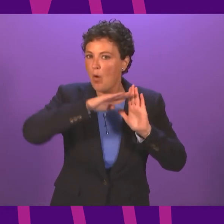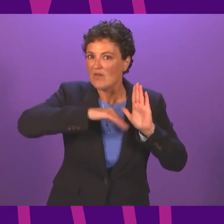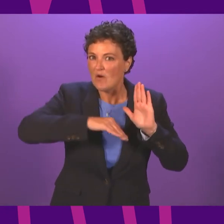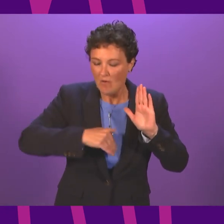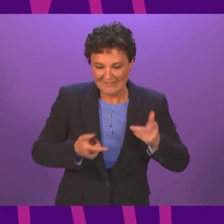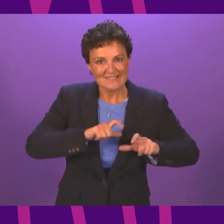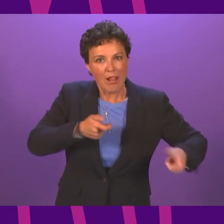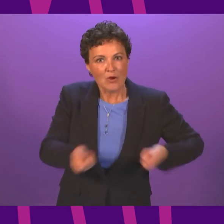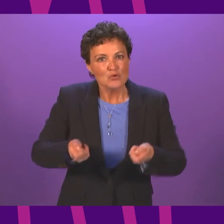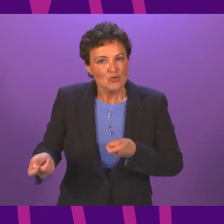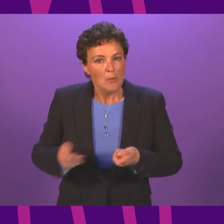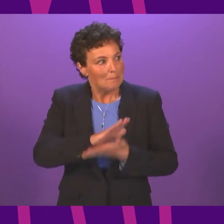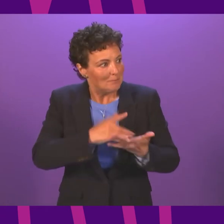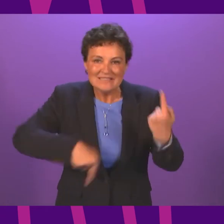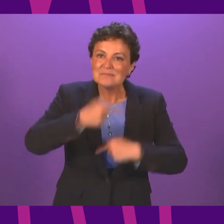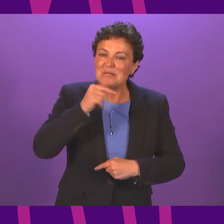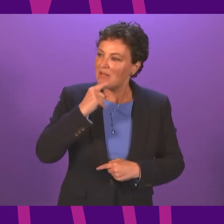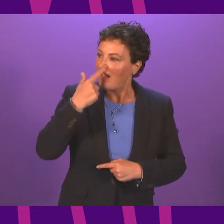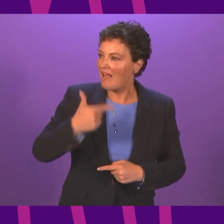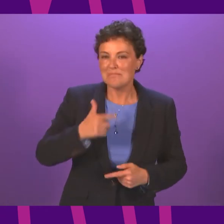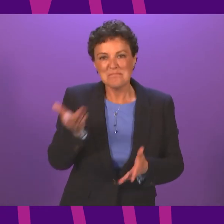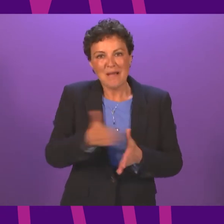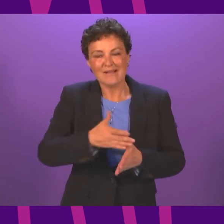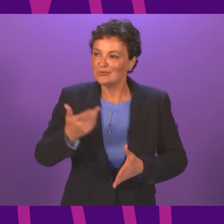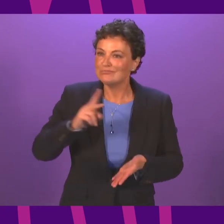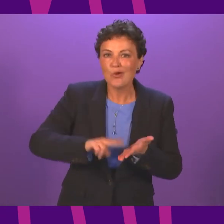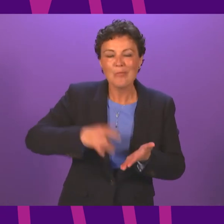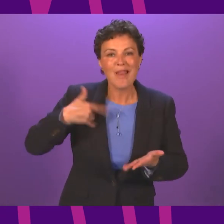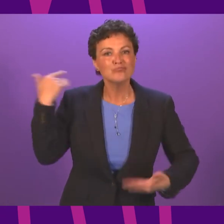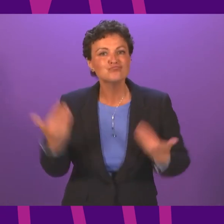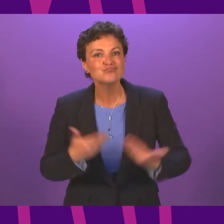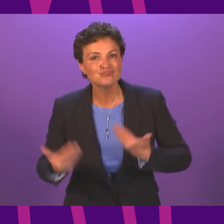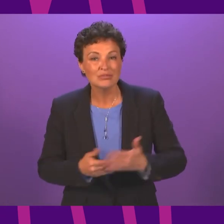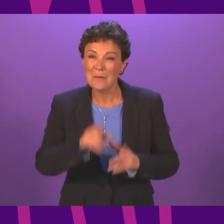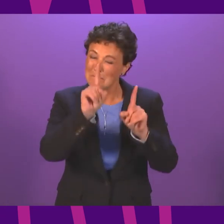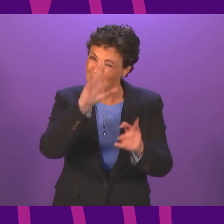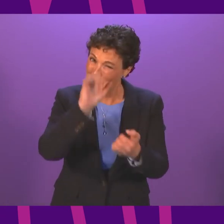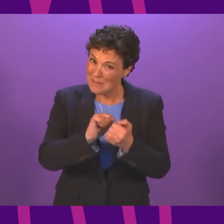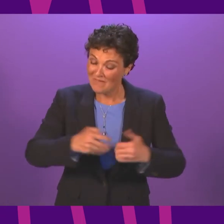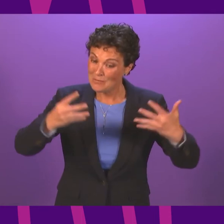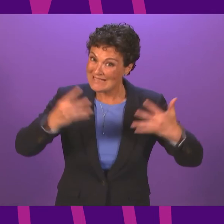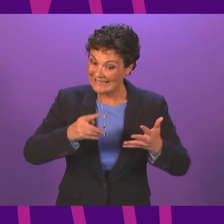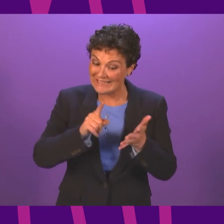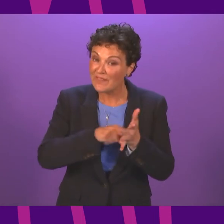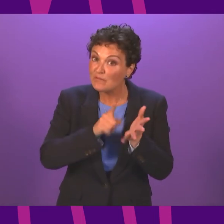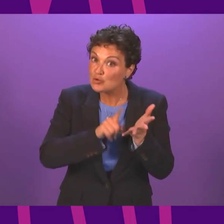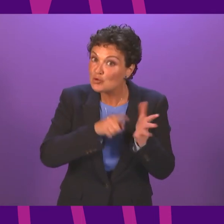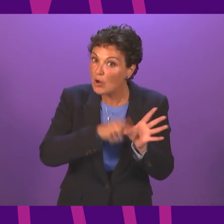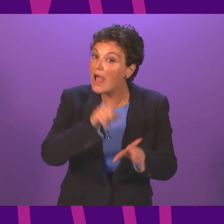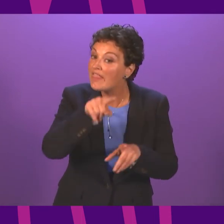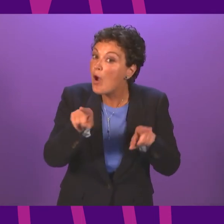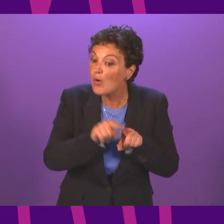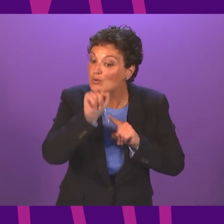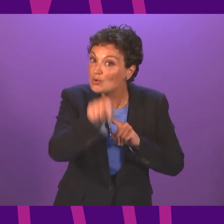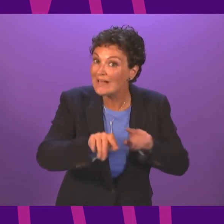That is good news. We must be careful still, but from the 19th of July and then more substantially from the 9th of